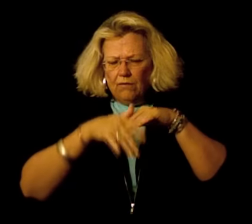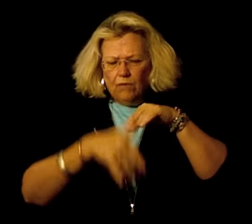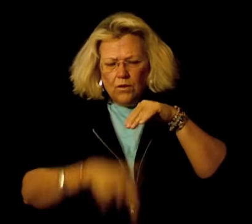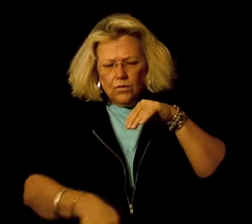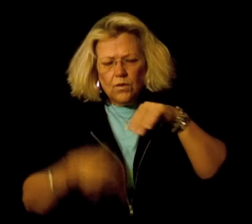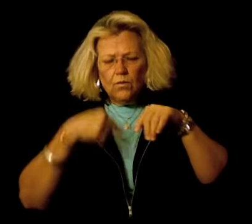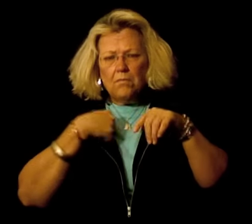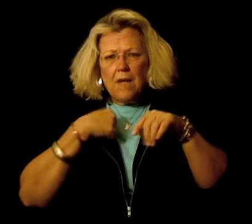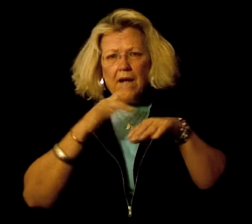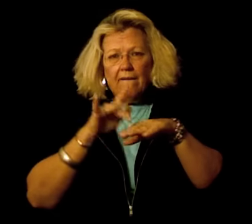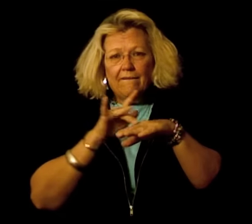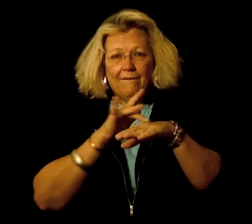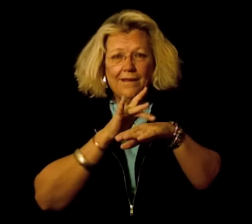go to my feet.